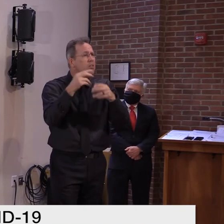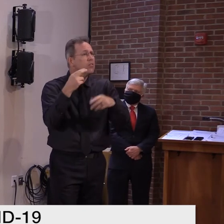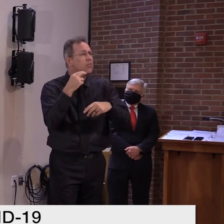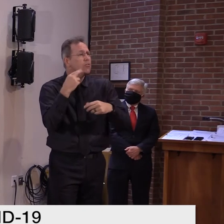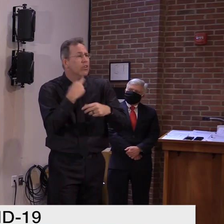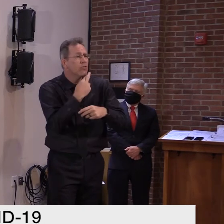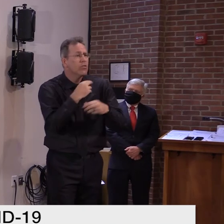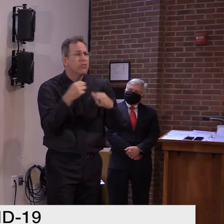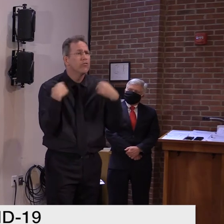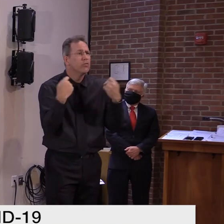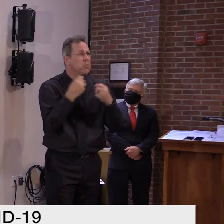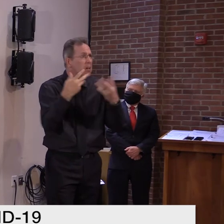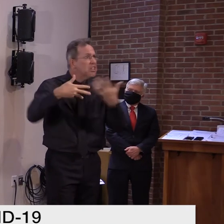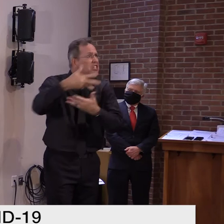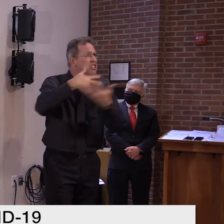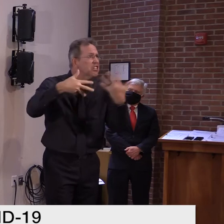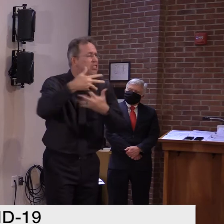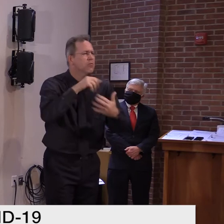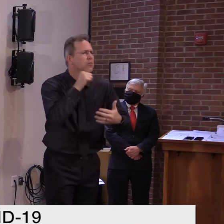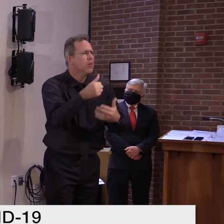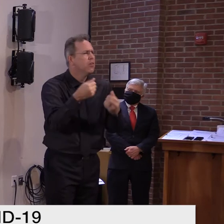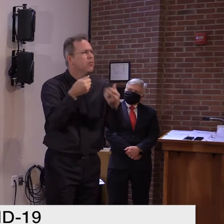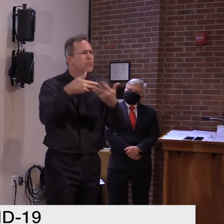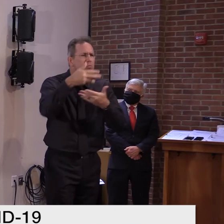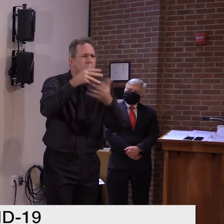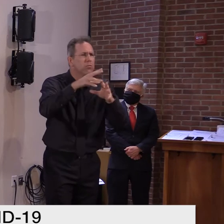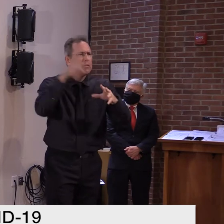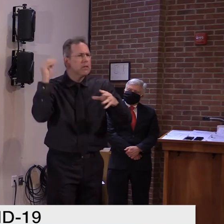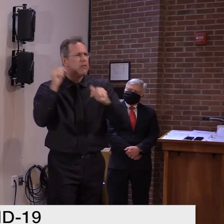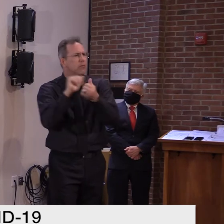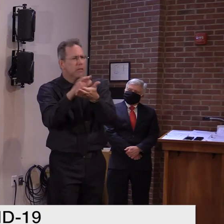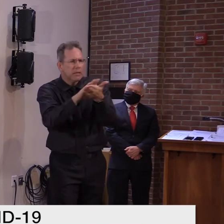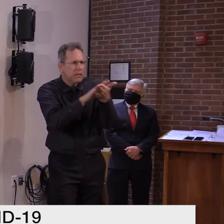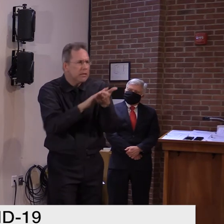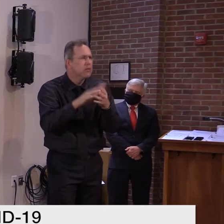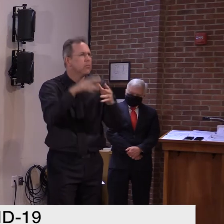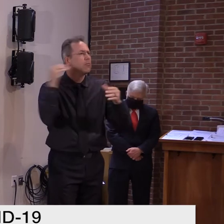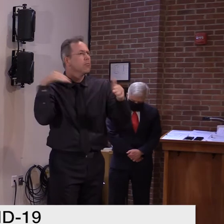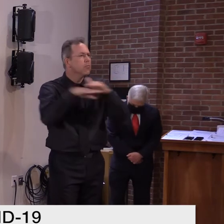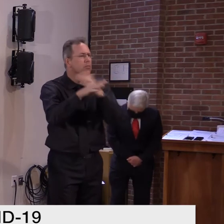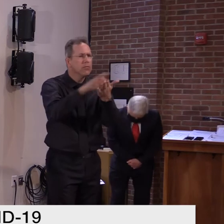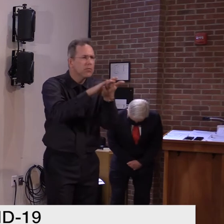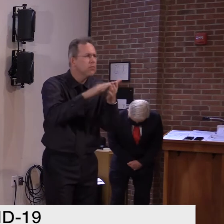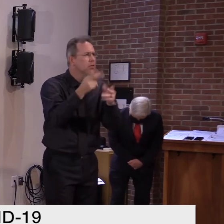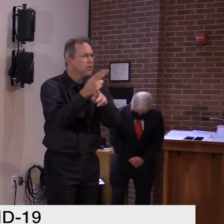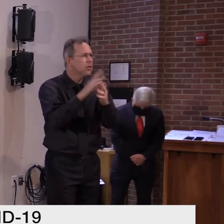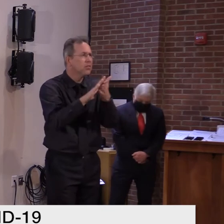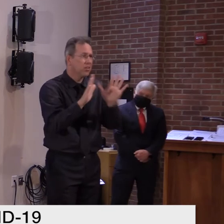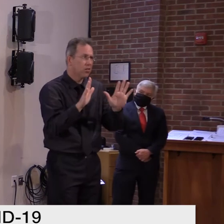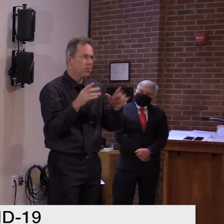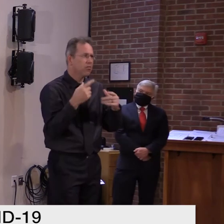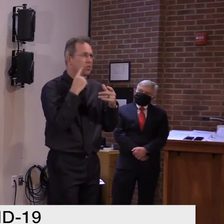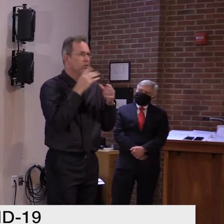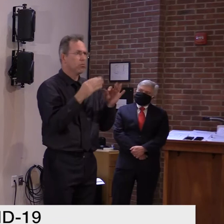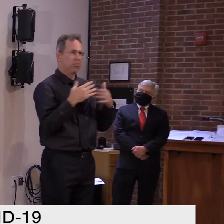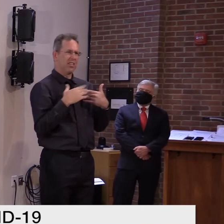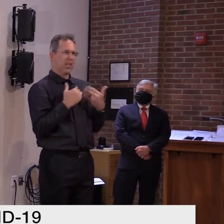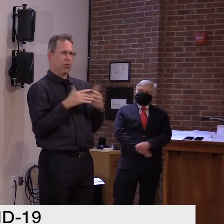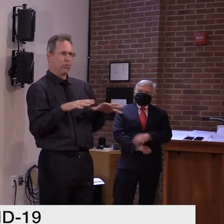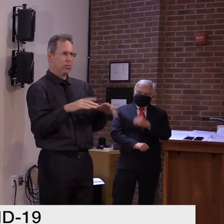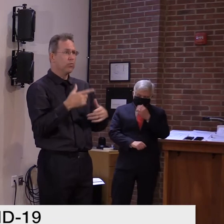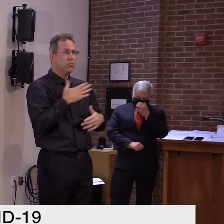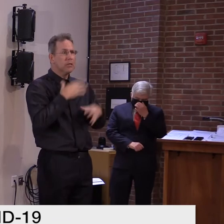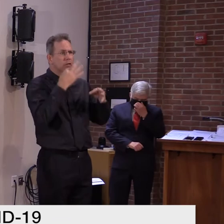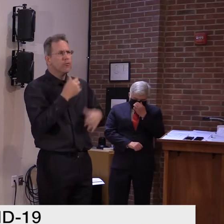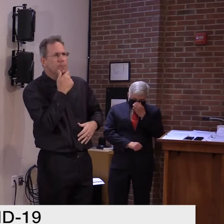you know, I would want to, and I'll ask Dr. Levine to add to this, but if it were me, I would ask myself, um, you know, some of the questions that you,